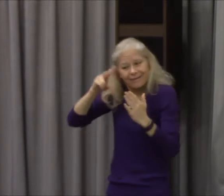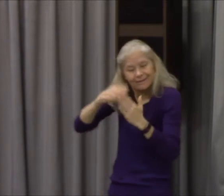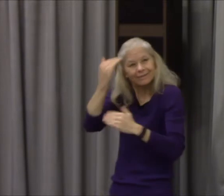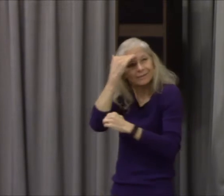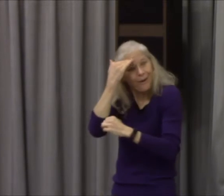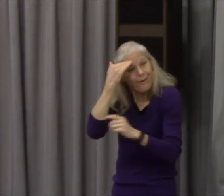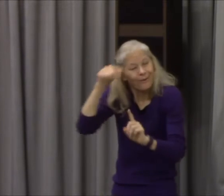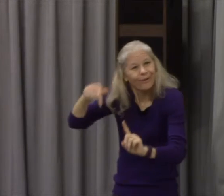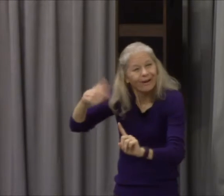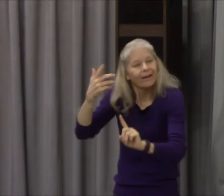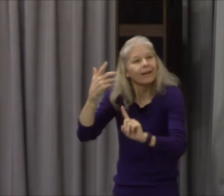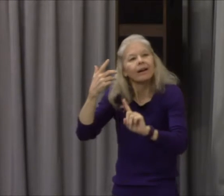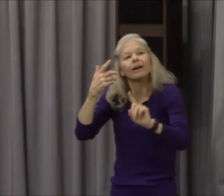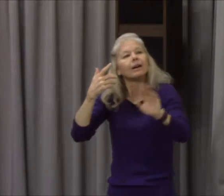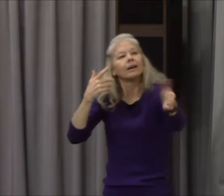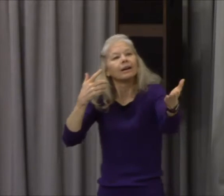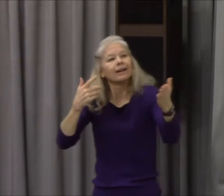shall not be ashamed. Amen.